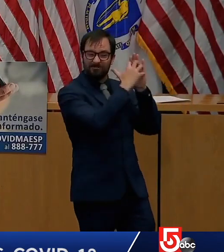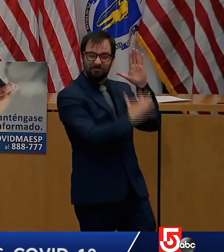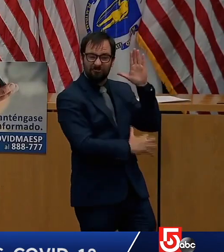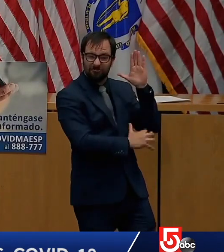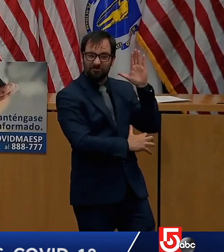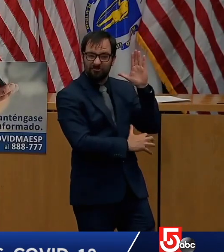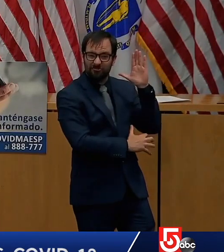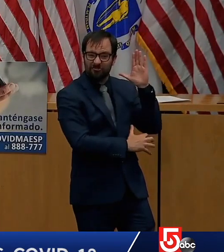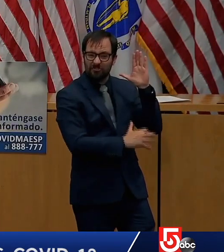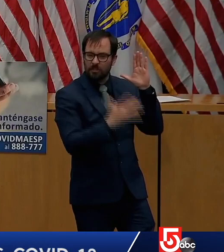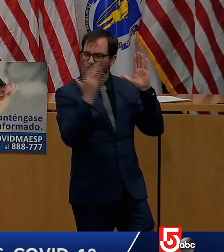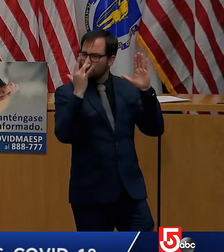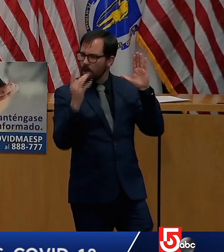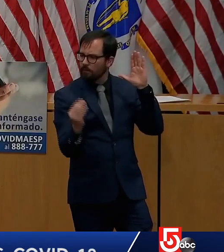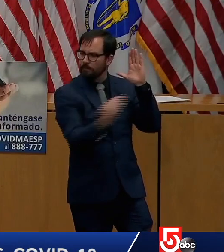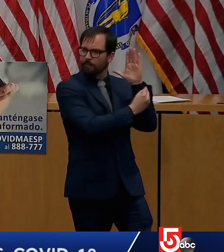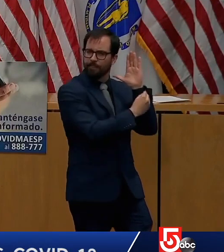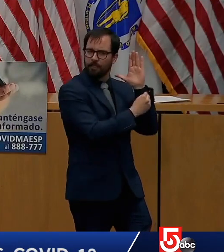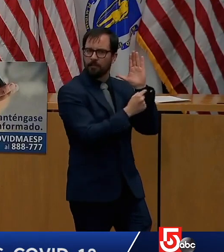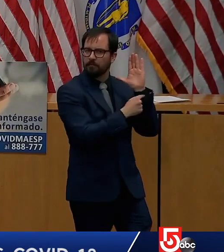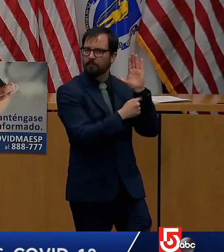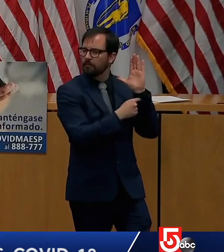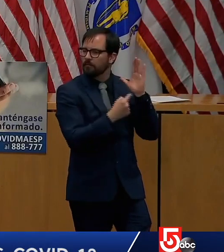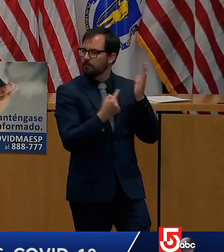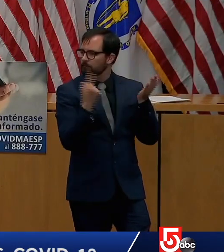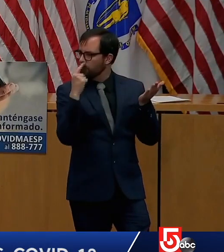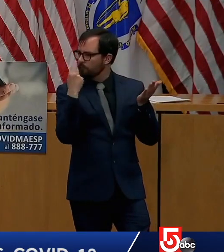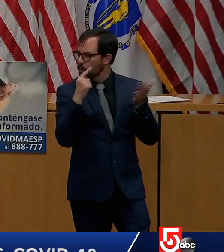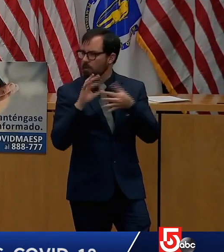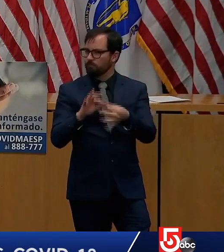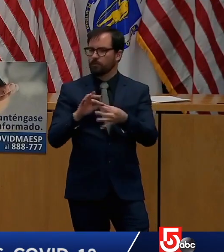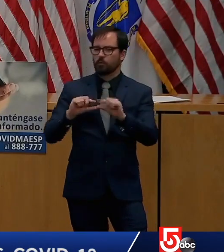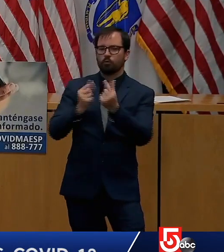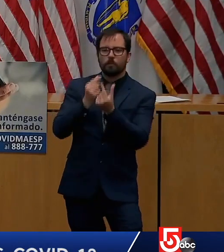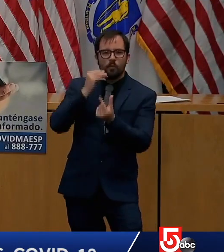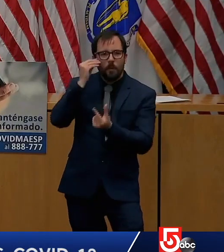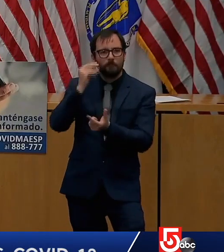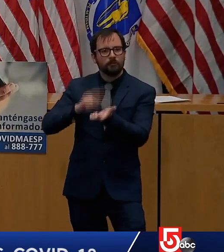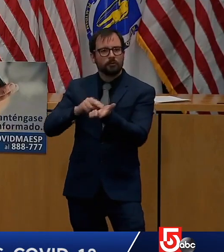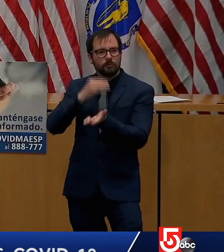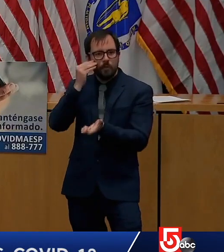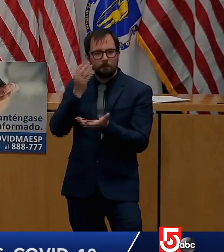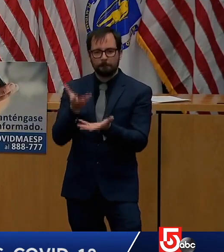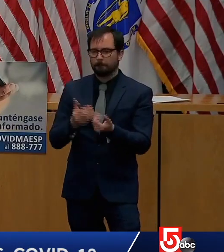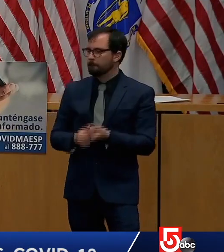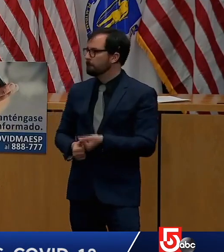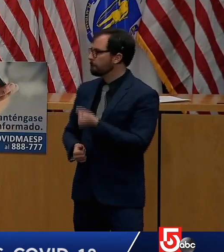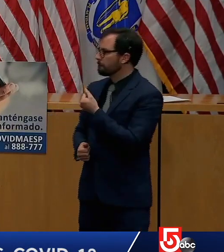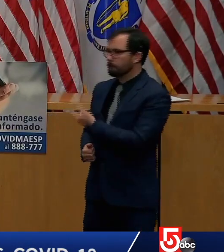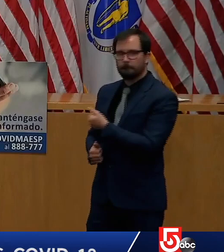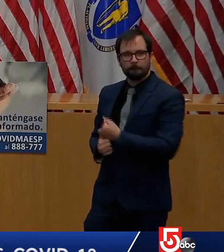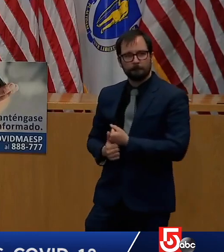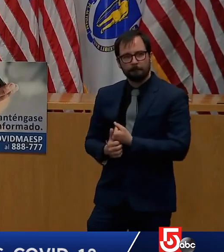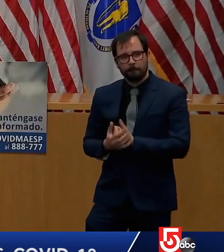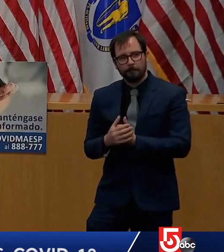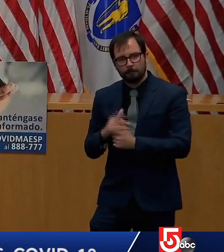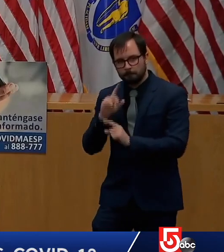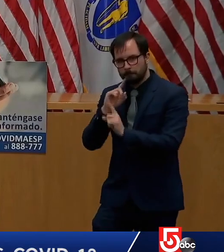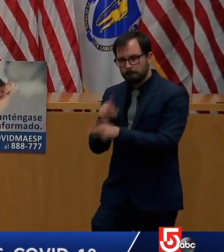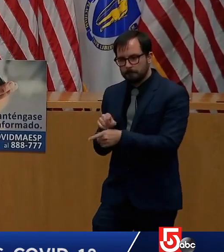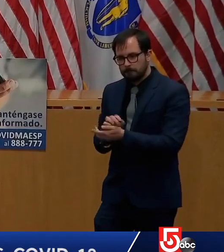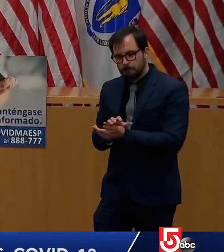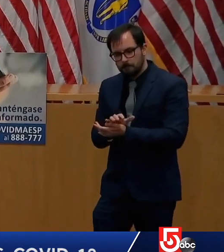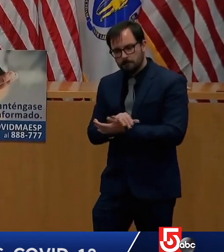system, it literally just got dropped. And I think we've explained that to a couple of reporters. There's a note actually on the website, and it will be on today's data